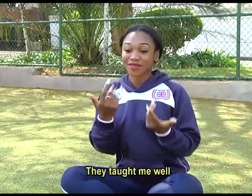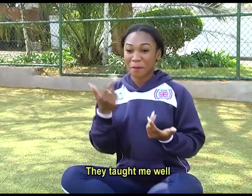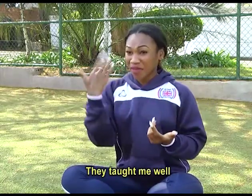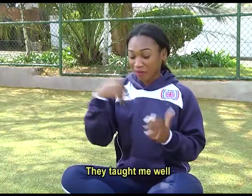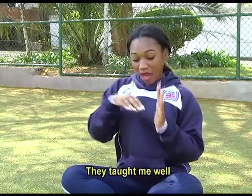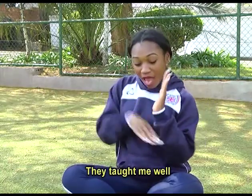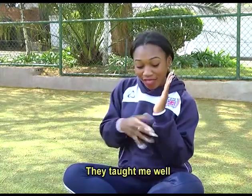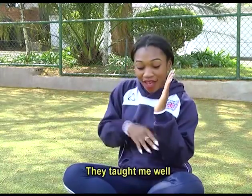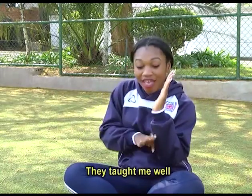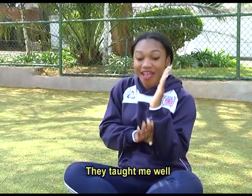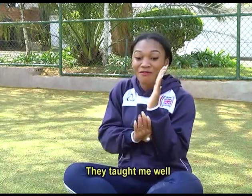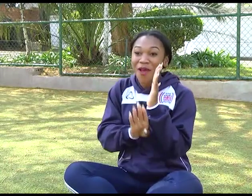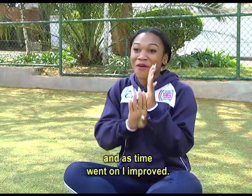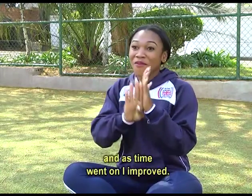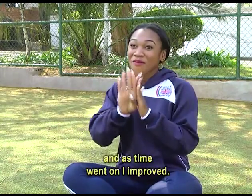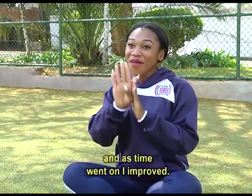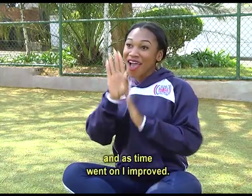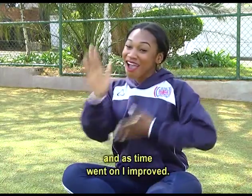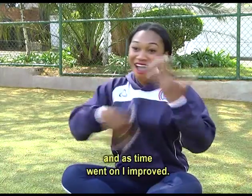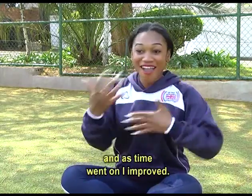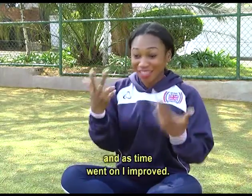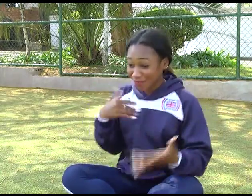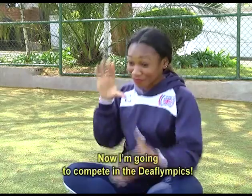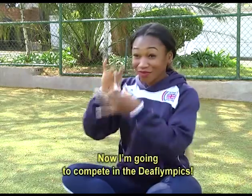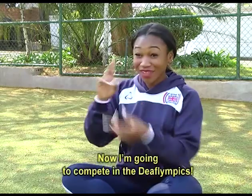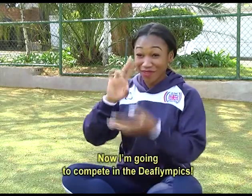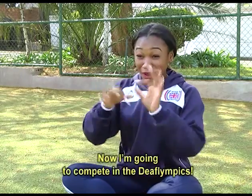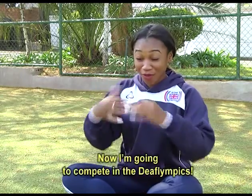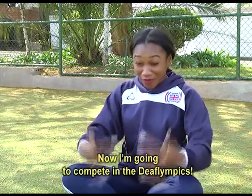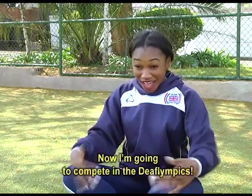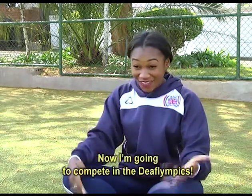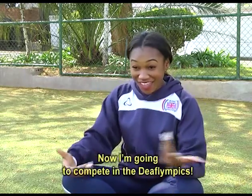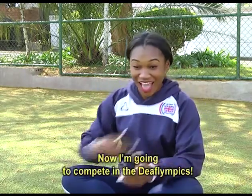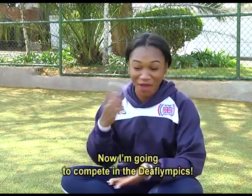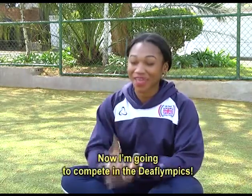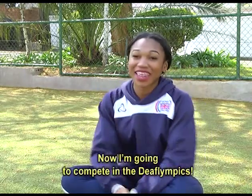They taught me well and as time went on, improved. Now I'm going to compete in the deaf limbo.